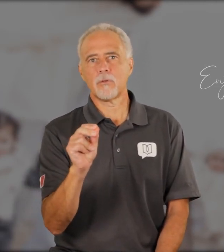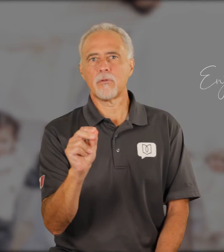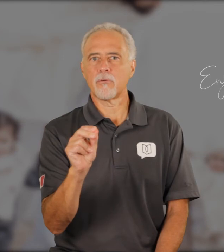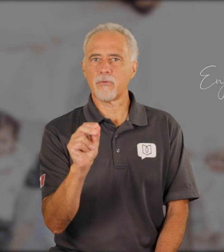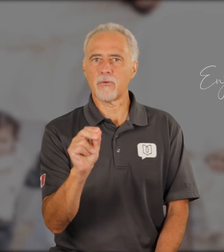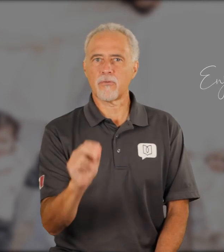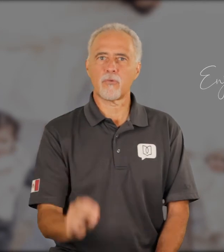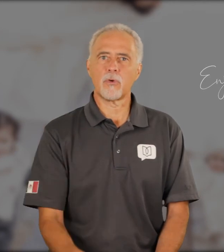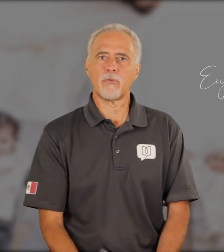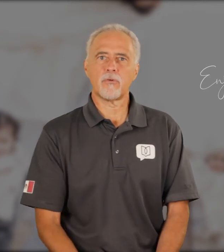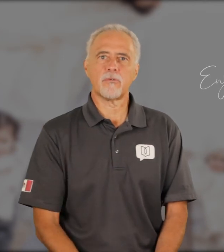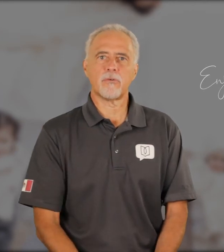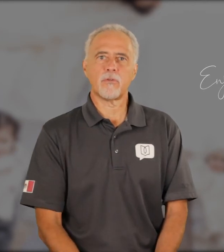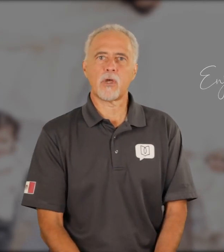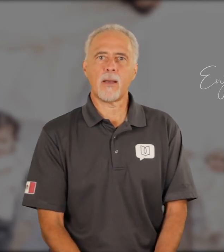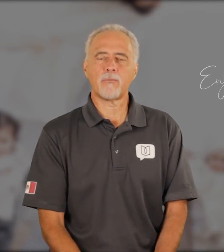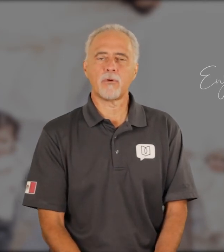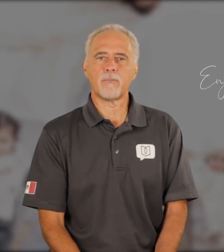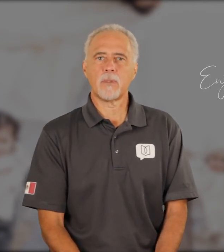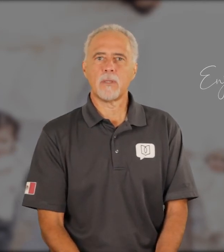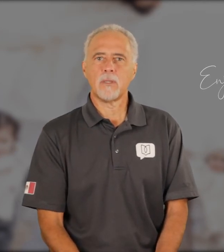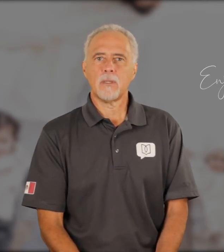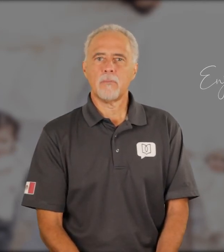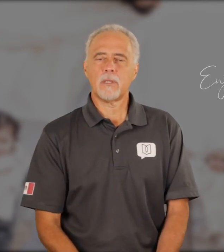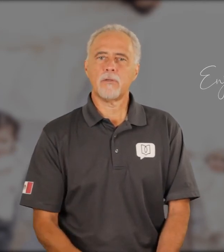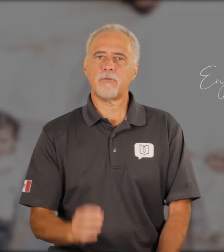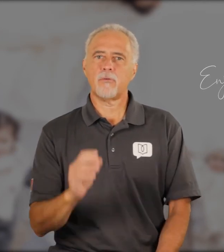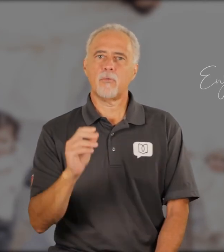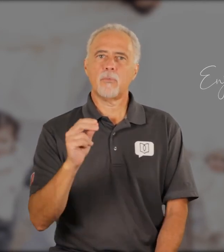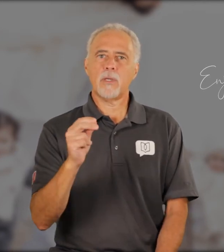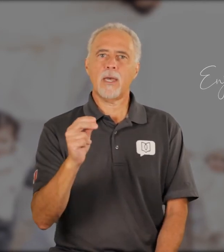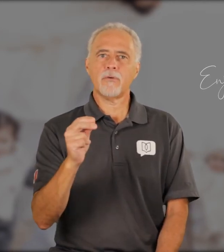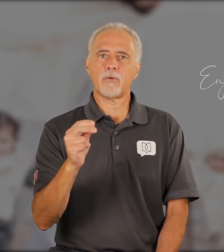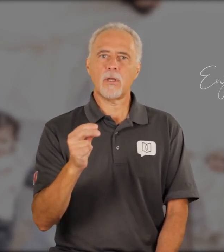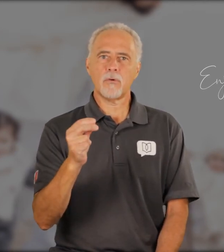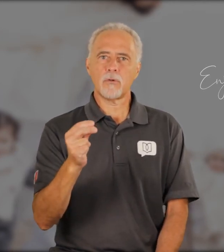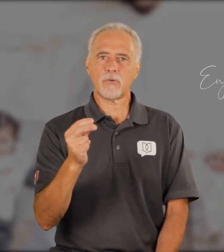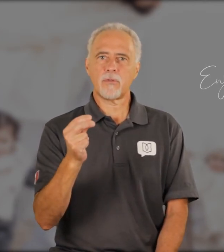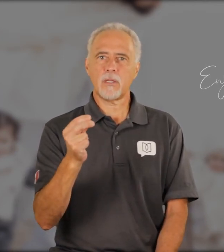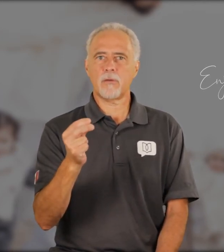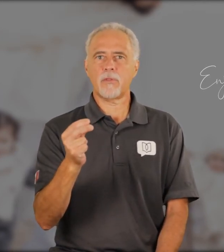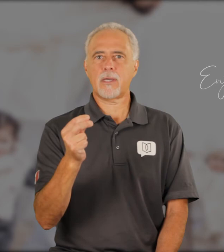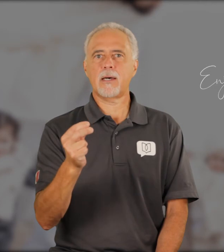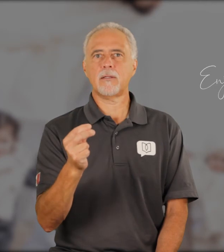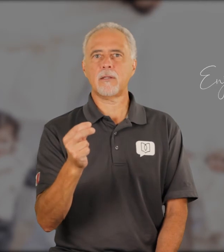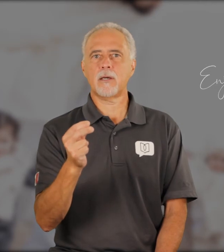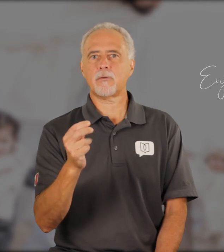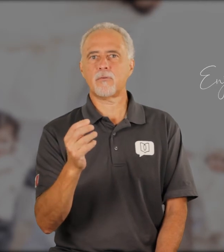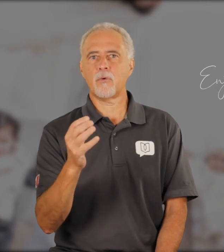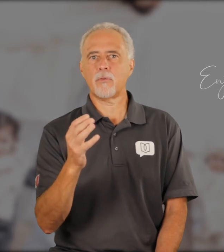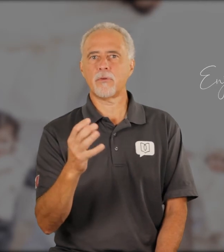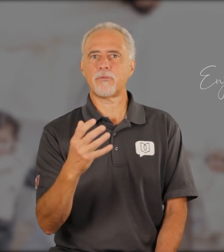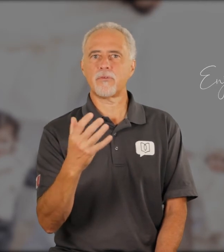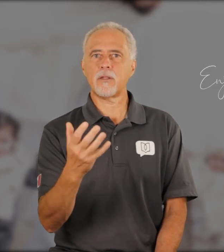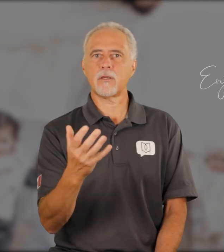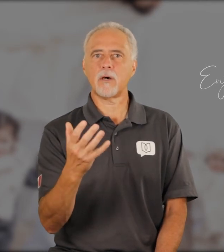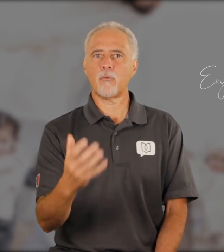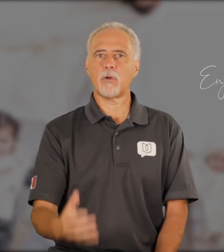to the first three verses of the chapter because when we have a greater understanding of the context or the setting of what